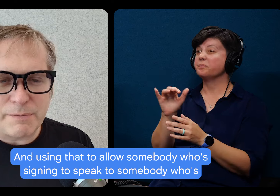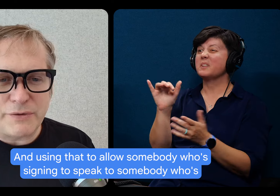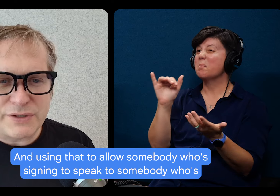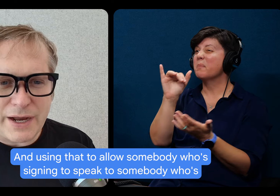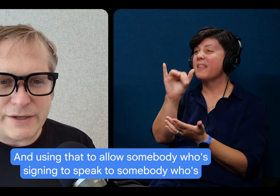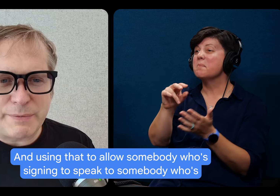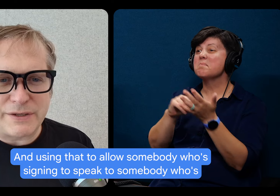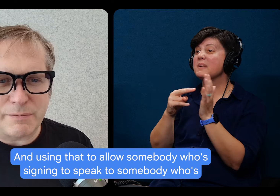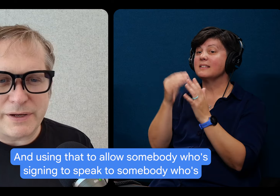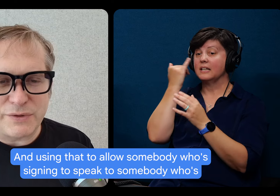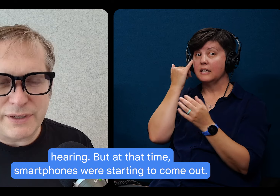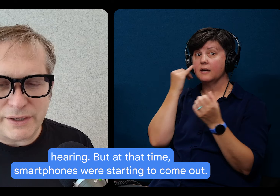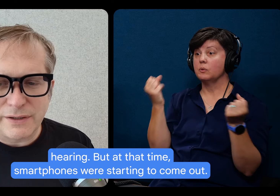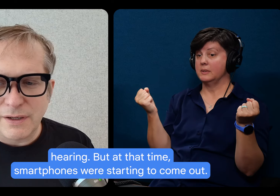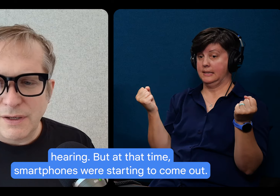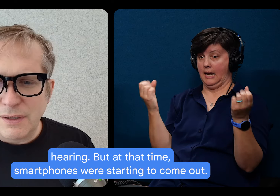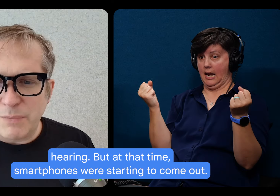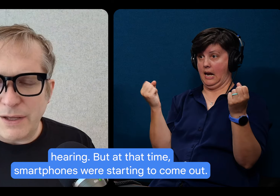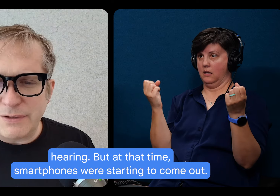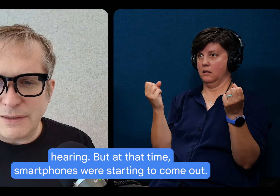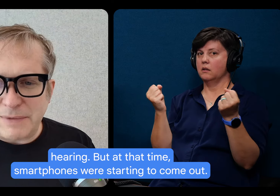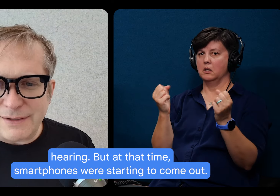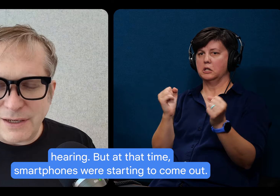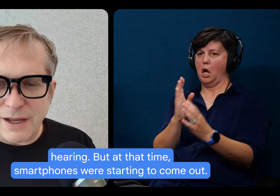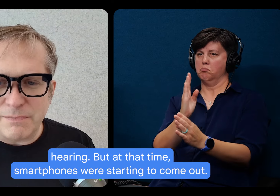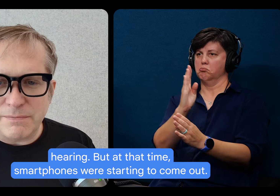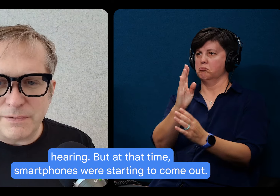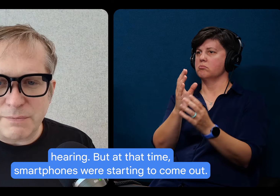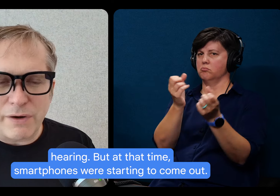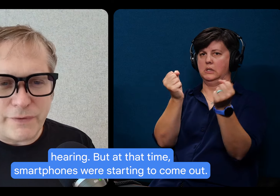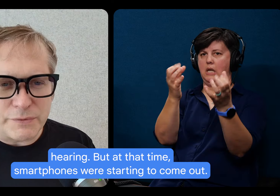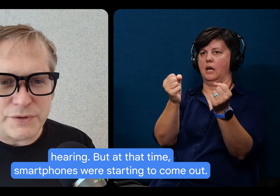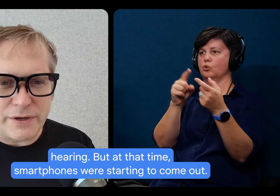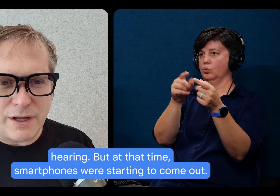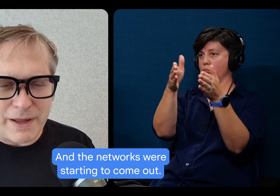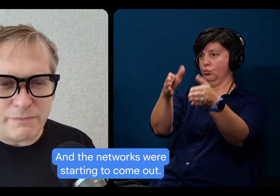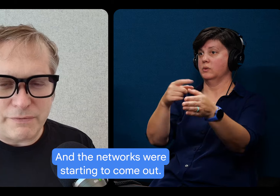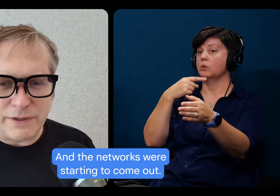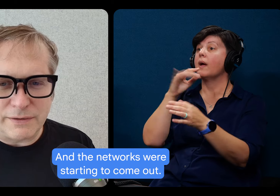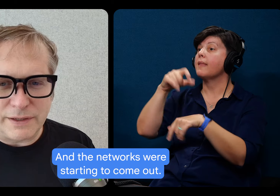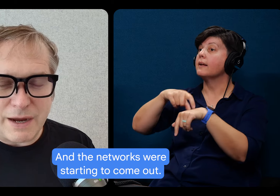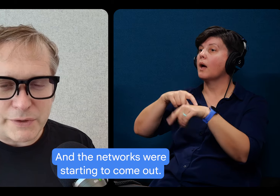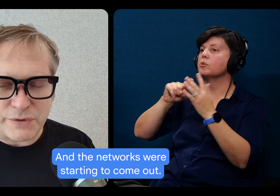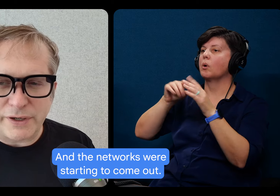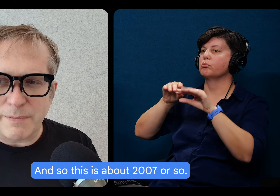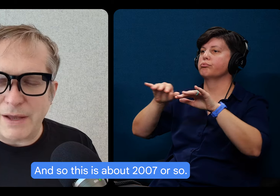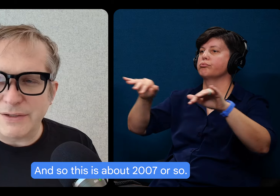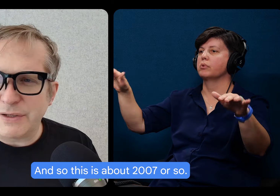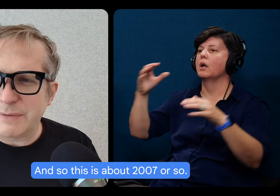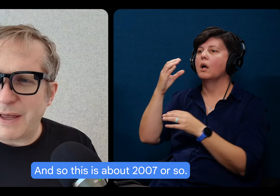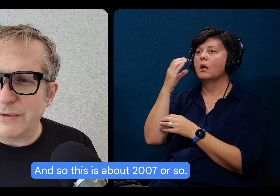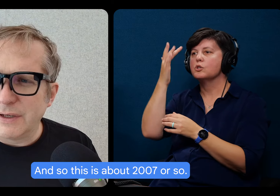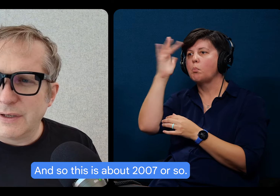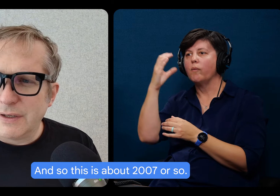somebody who's sighing to speak to somebody who's hearing. But at that time, smartphones were starting to come out, and the networks were starting to come